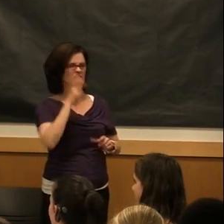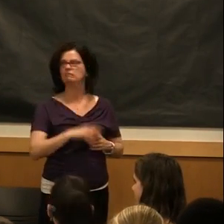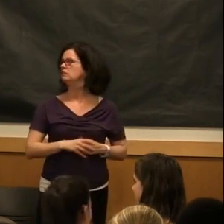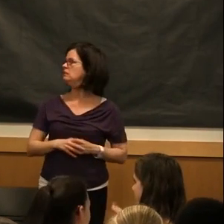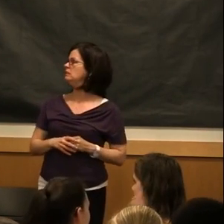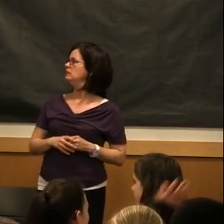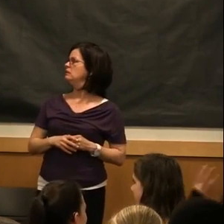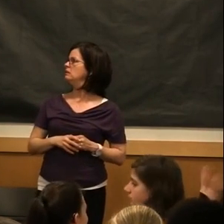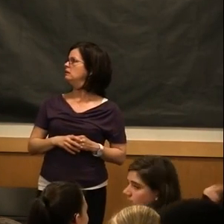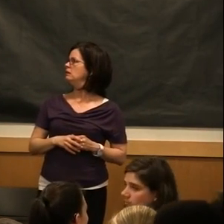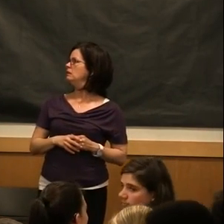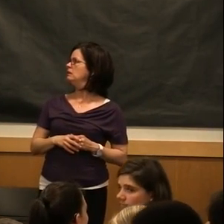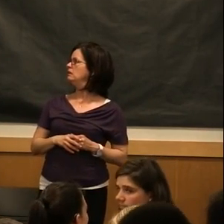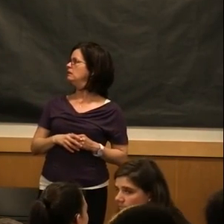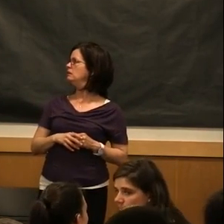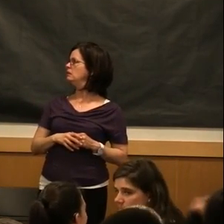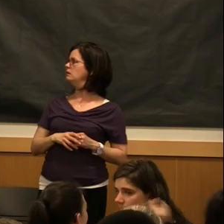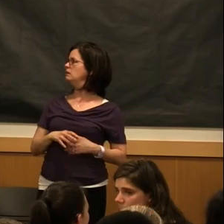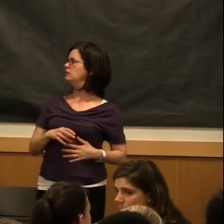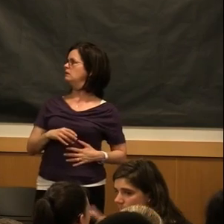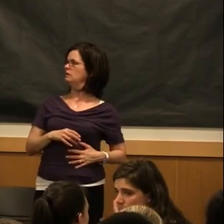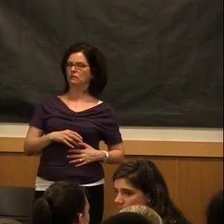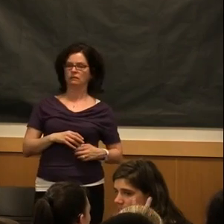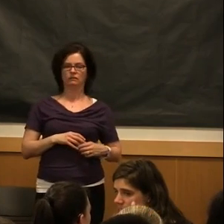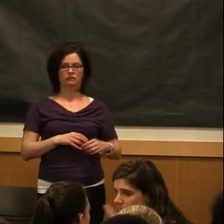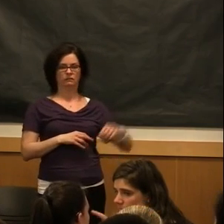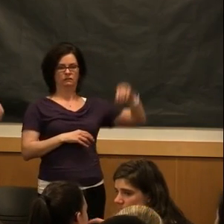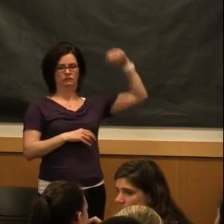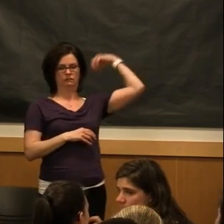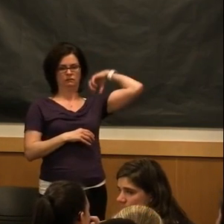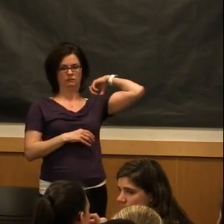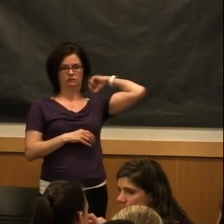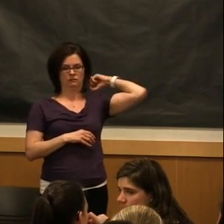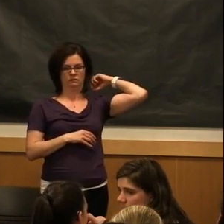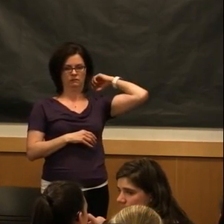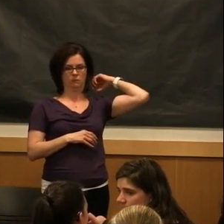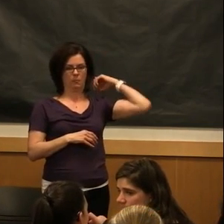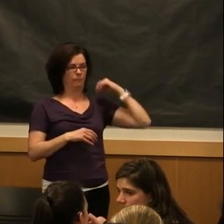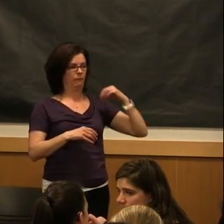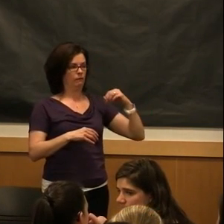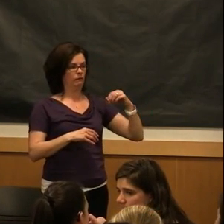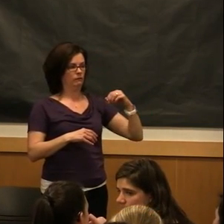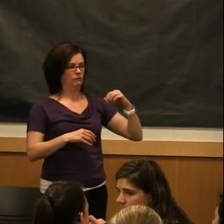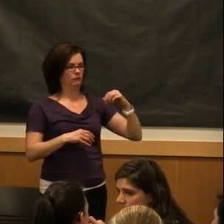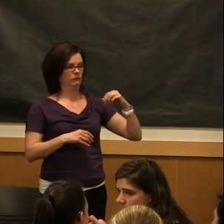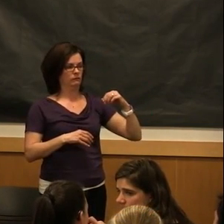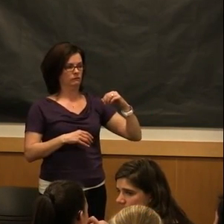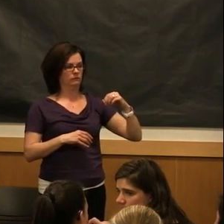And then we want you to attend an orientation and register for classes.